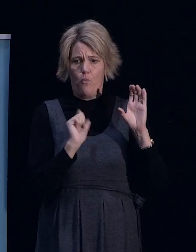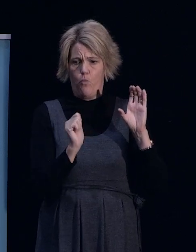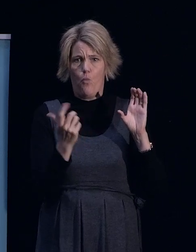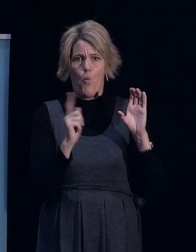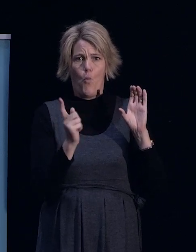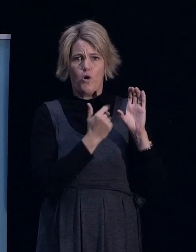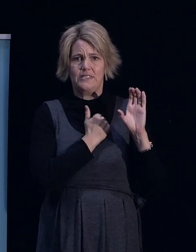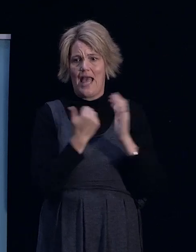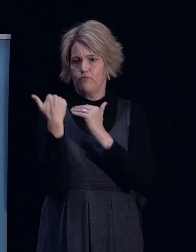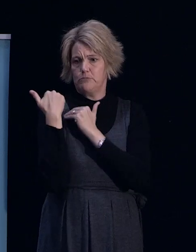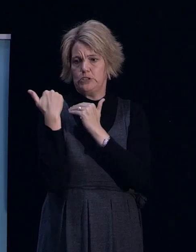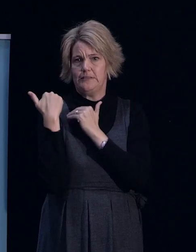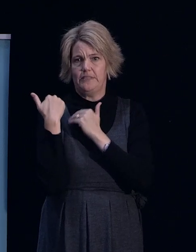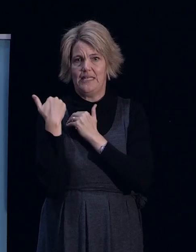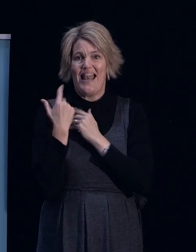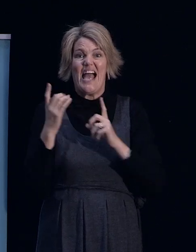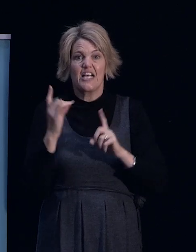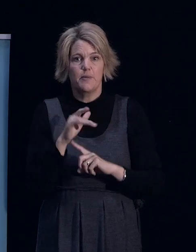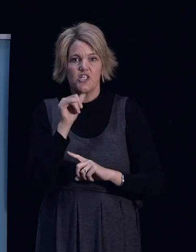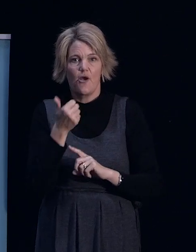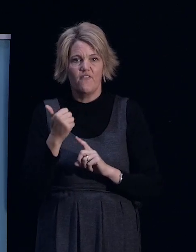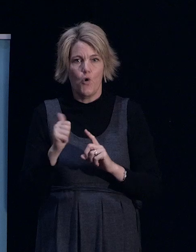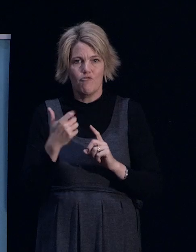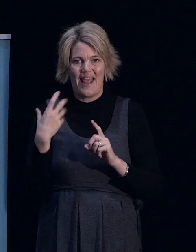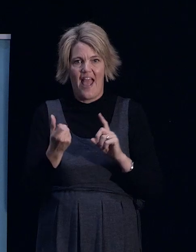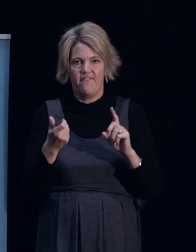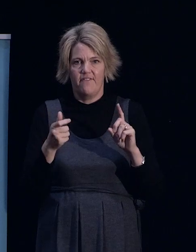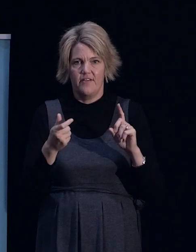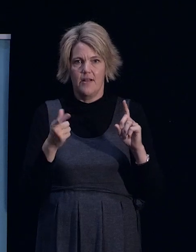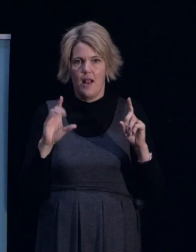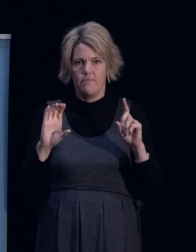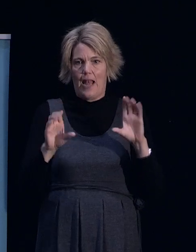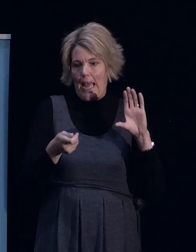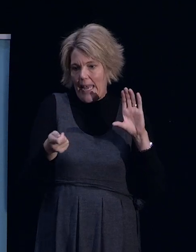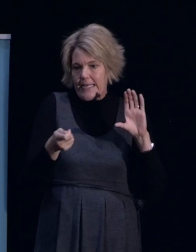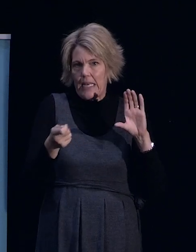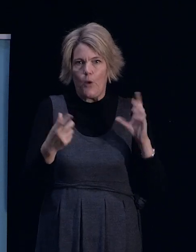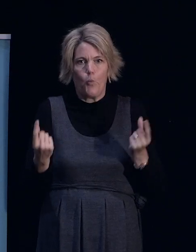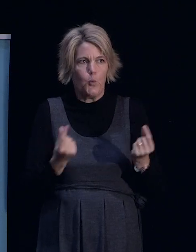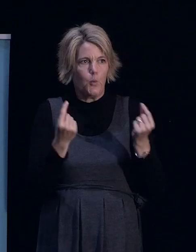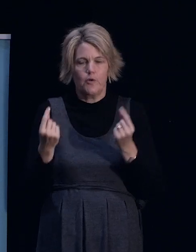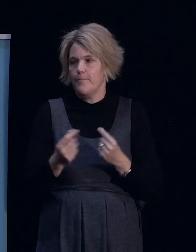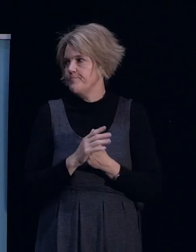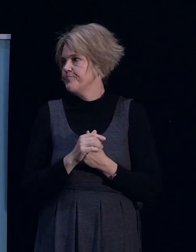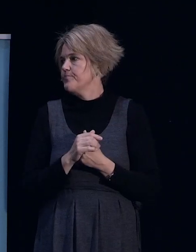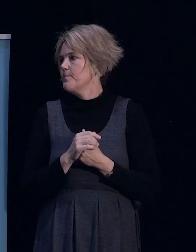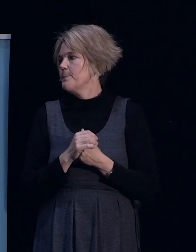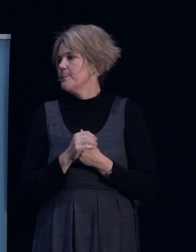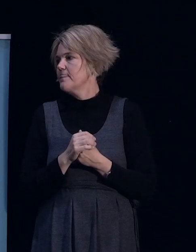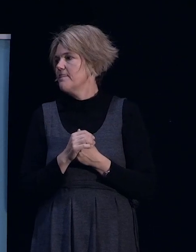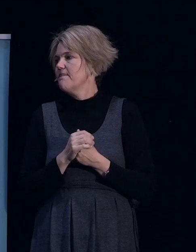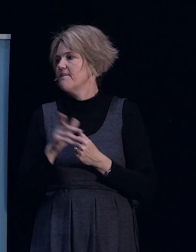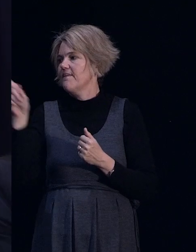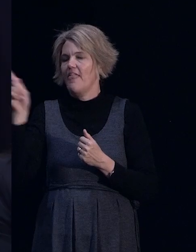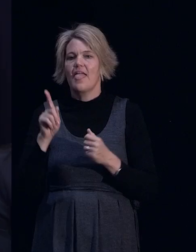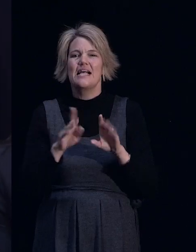particularly have already got some existing lending on a property? Mark? Yeah, okay. So similar to